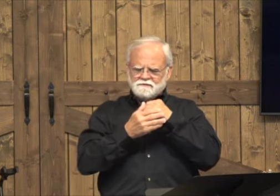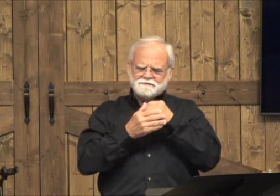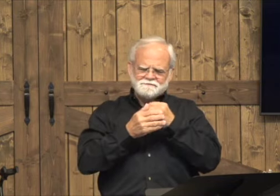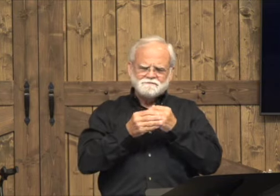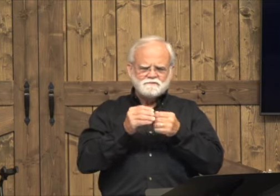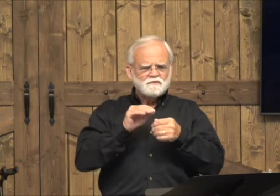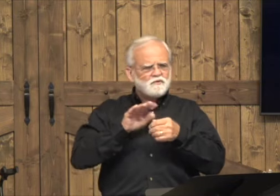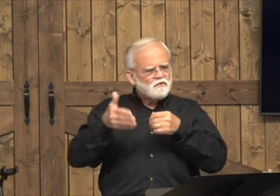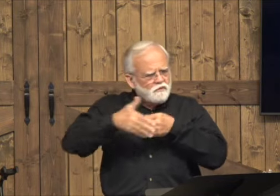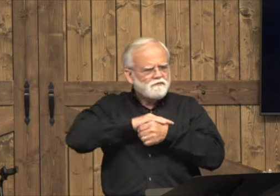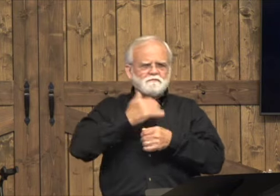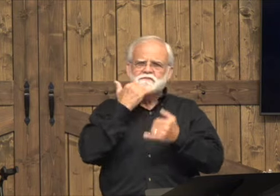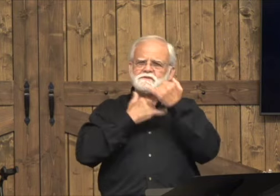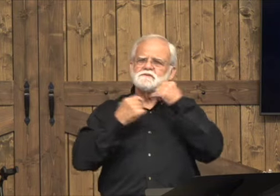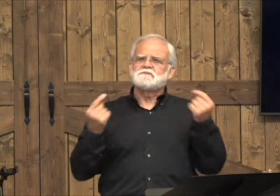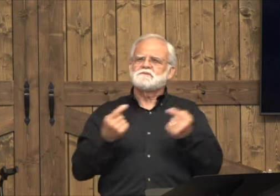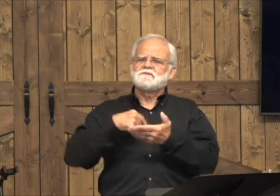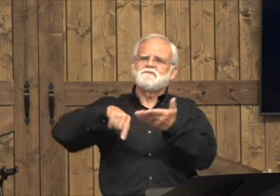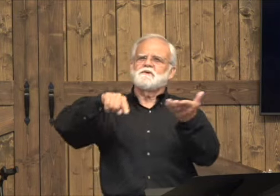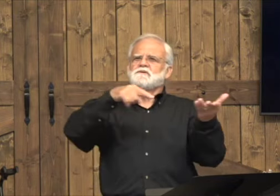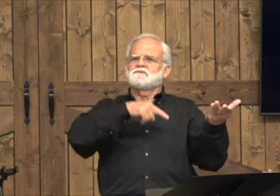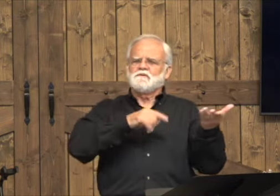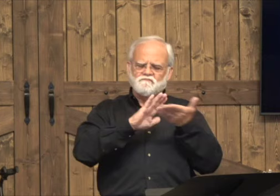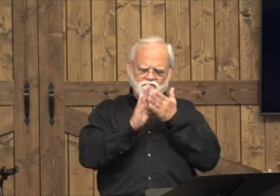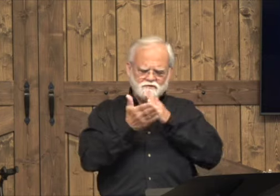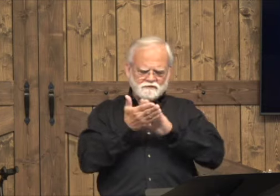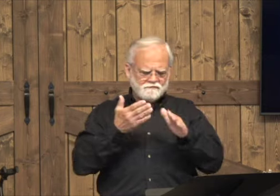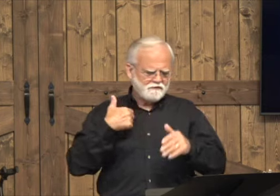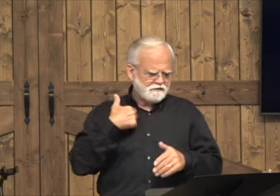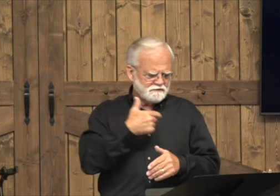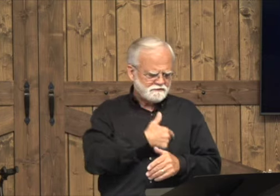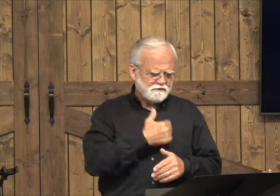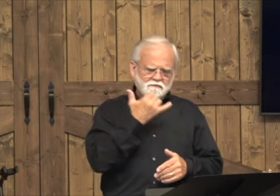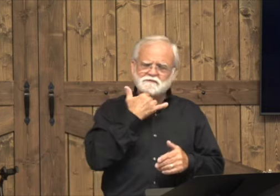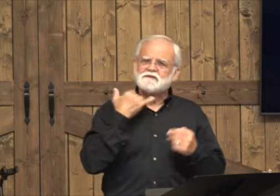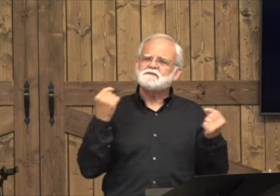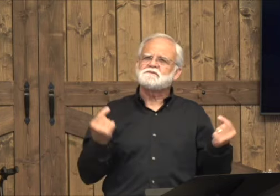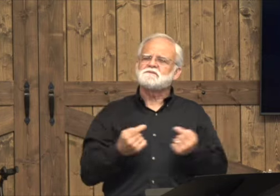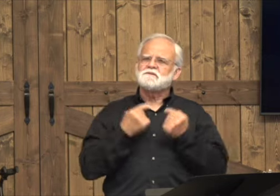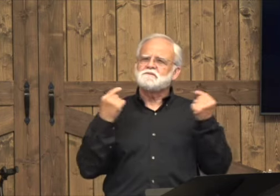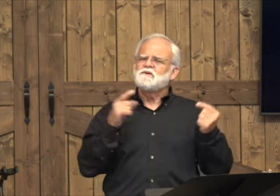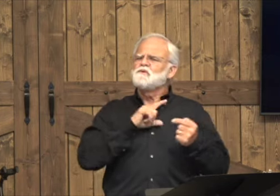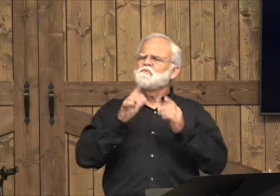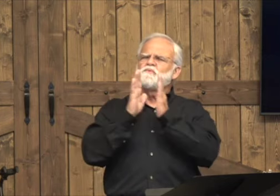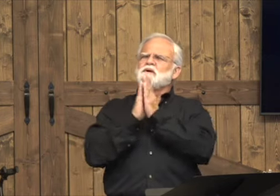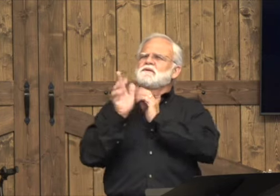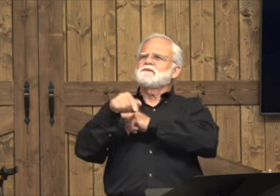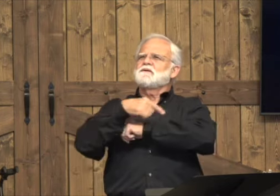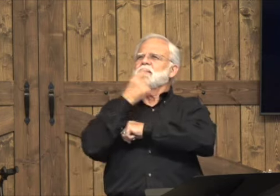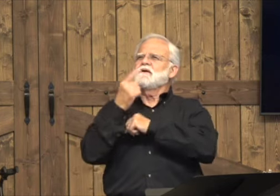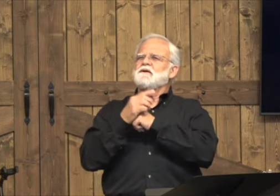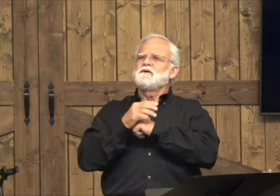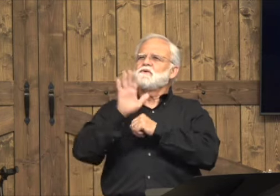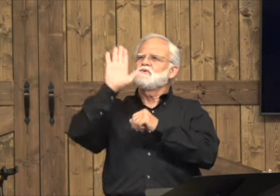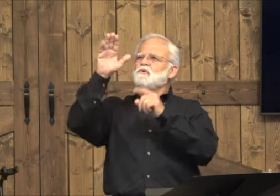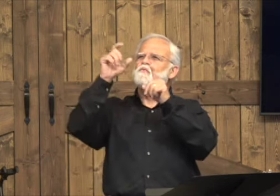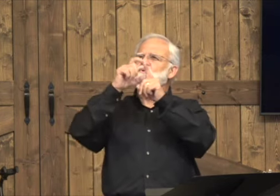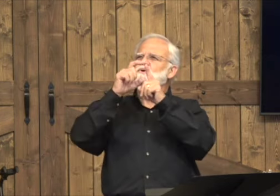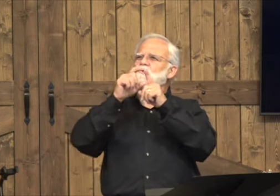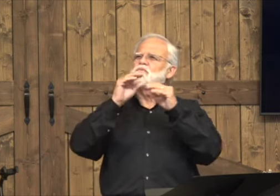blood covers our sins and gives us forgiveness. Lord, we pray that today